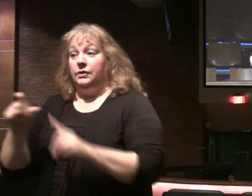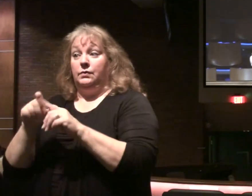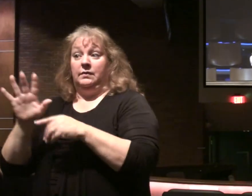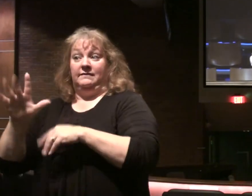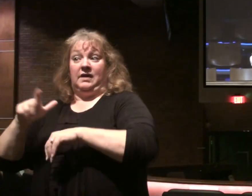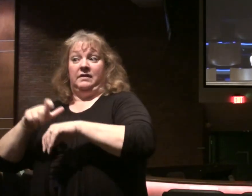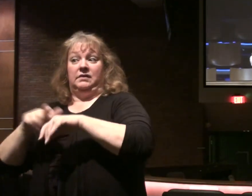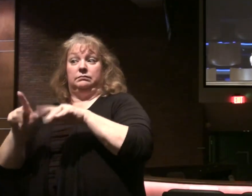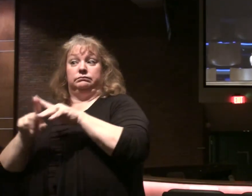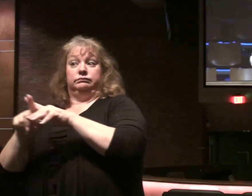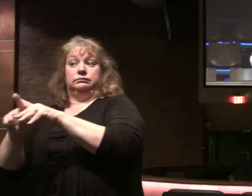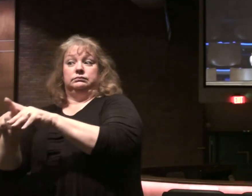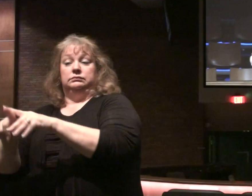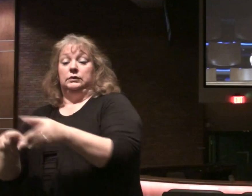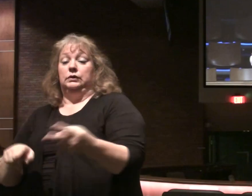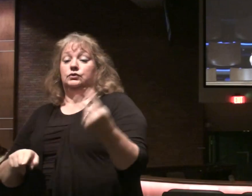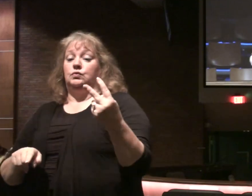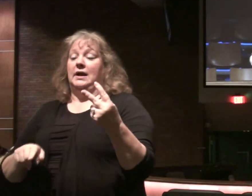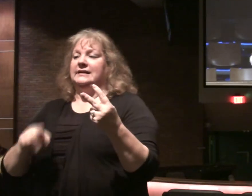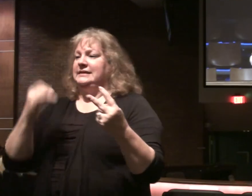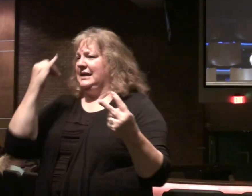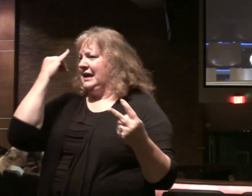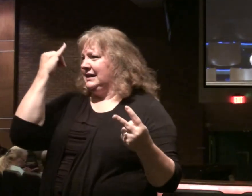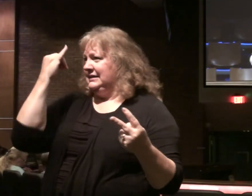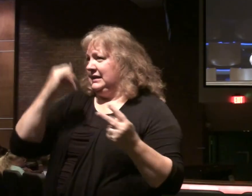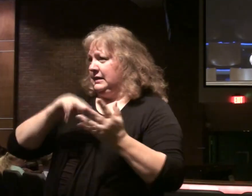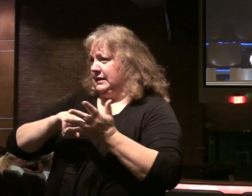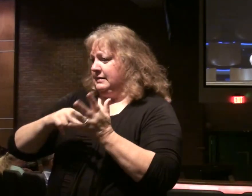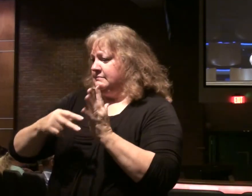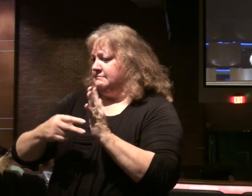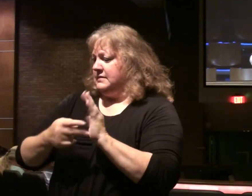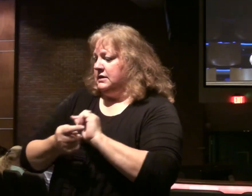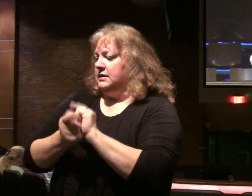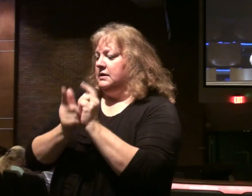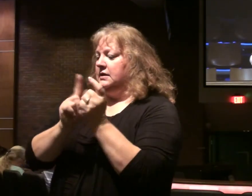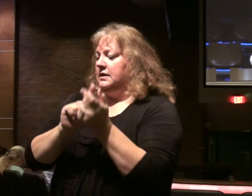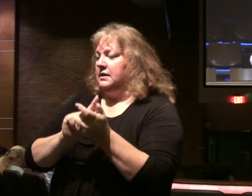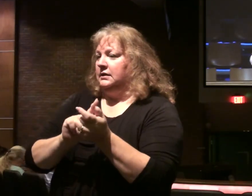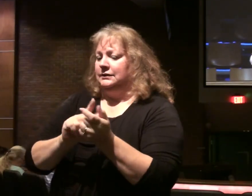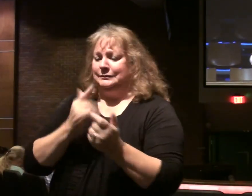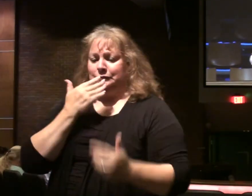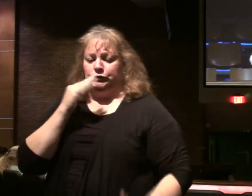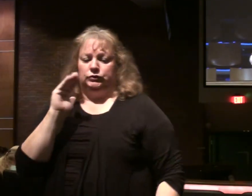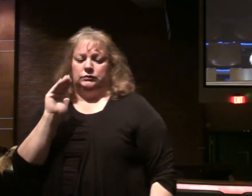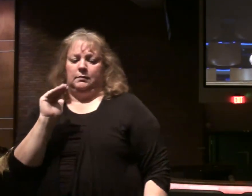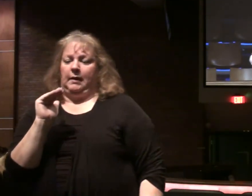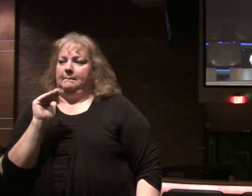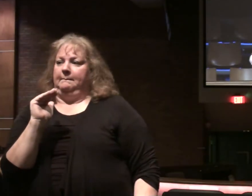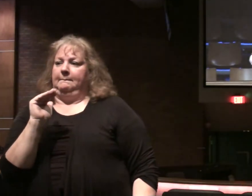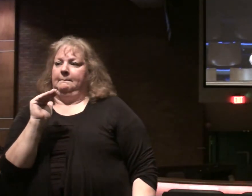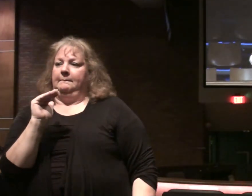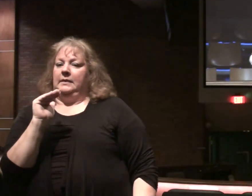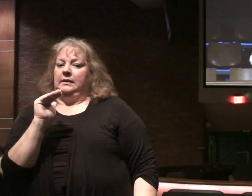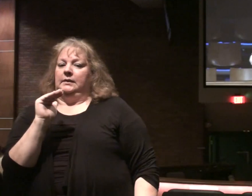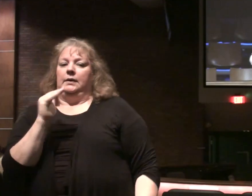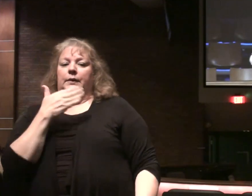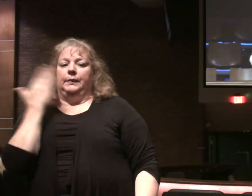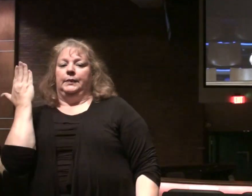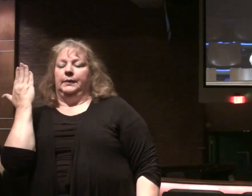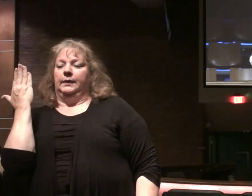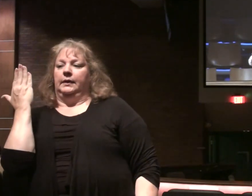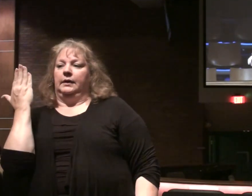times in the New Testament. Two times is the idea. It's translated, big farewell, or say goodbye.